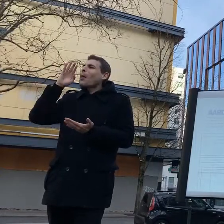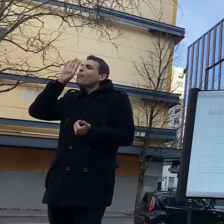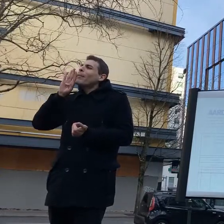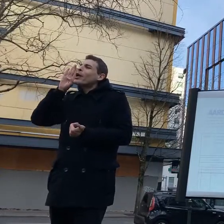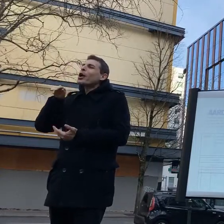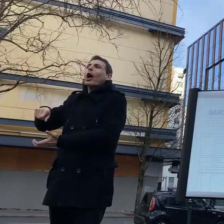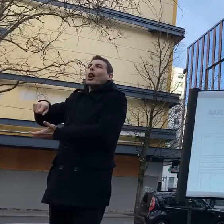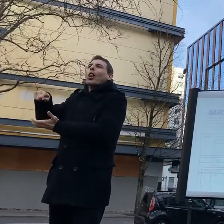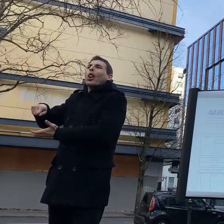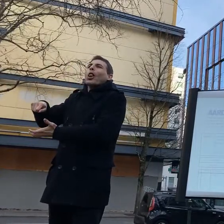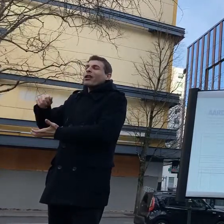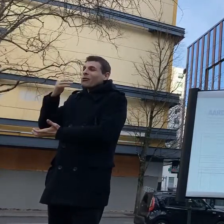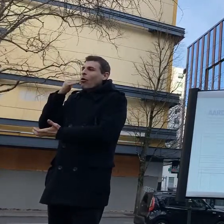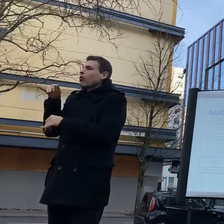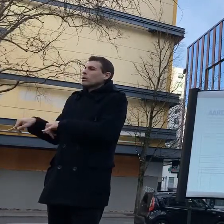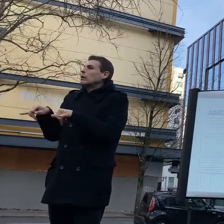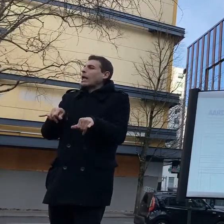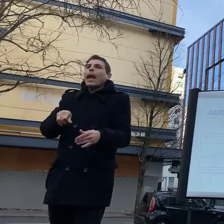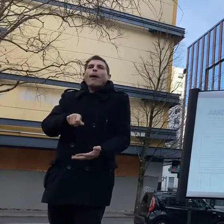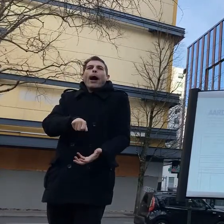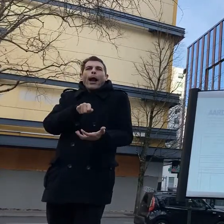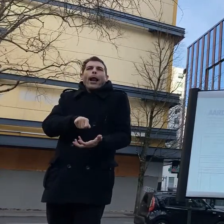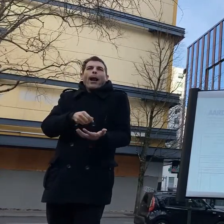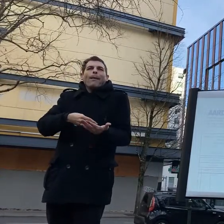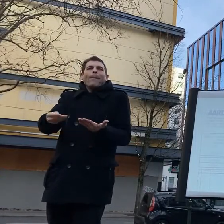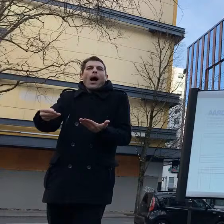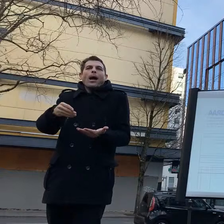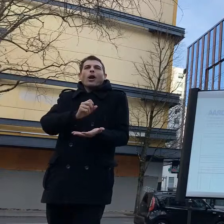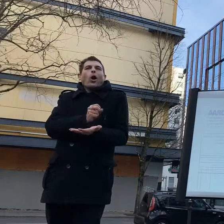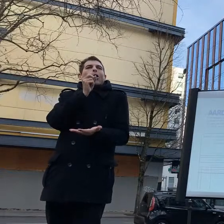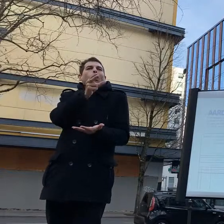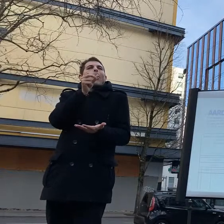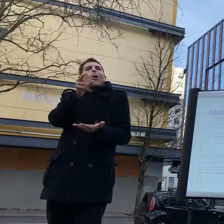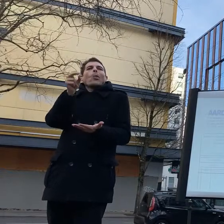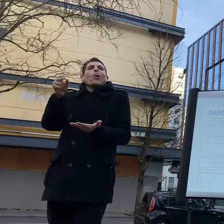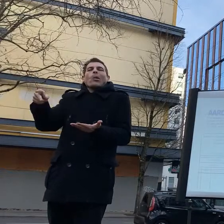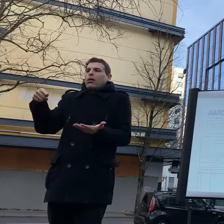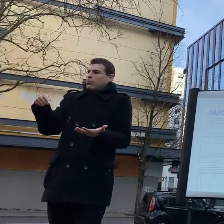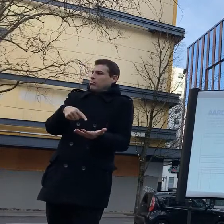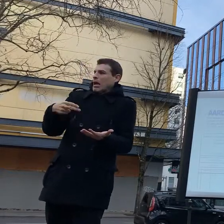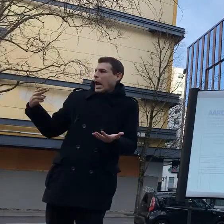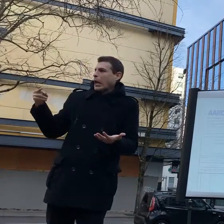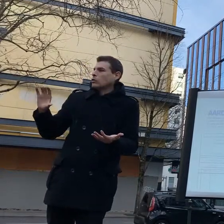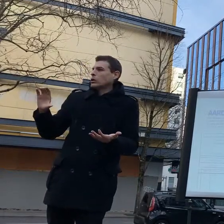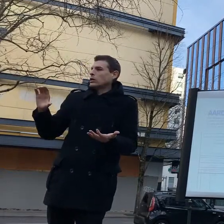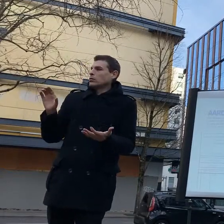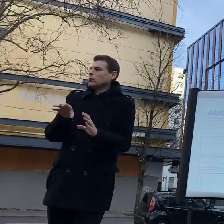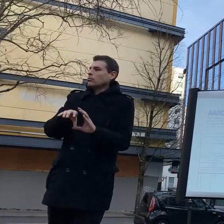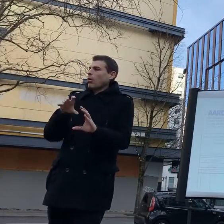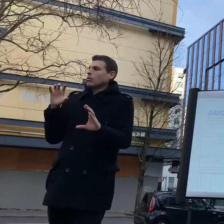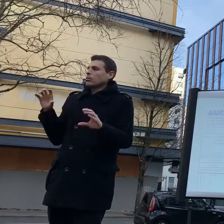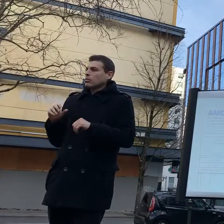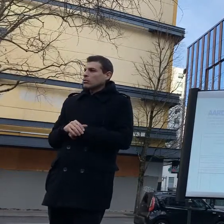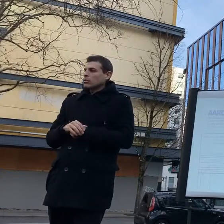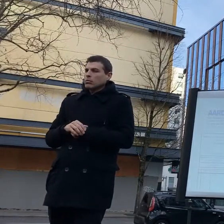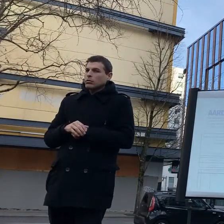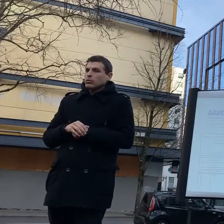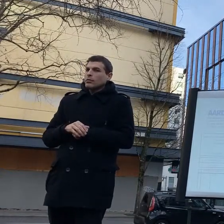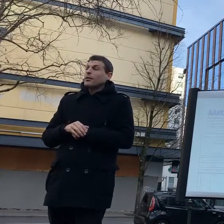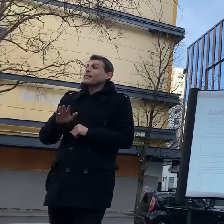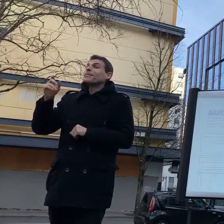building at the end of october and this is a uh a point for me to to point out